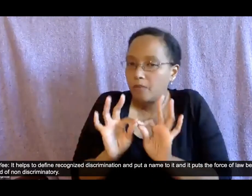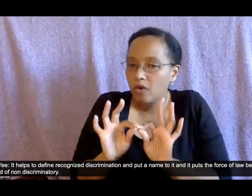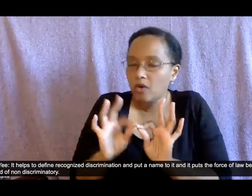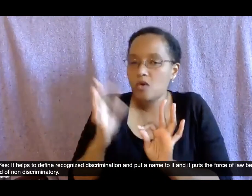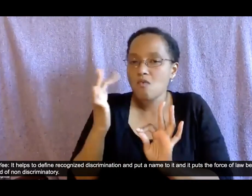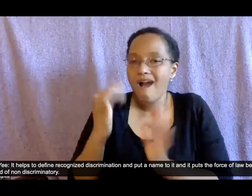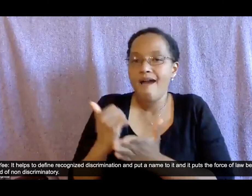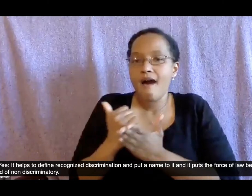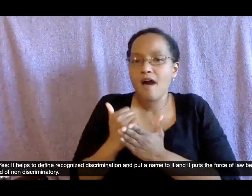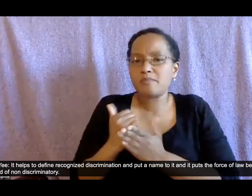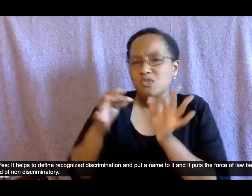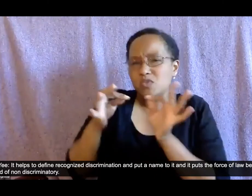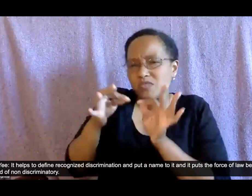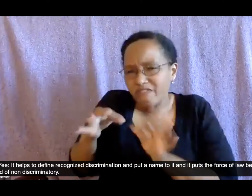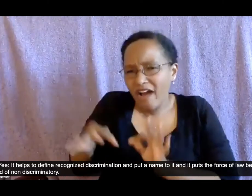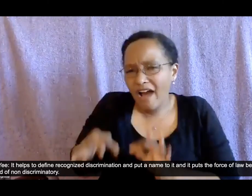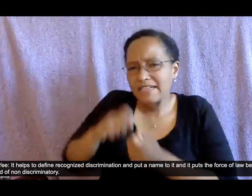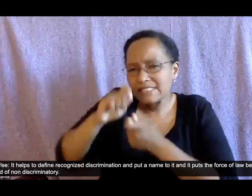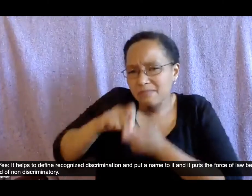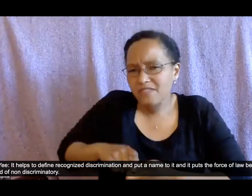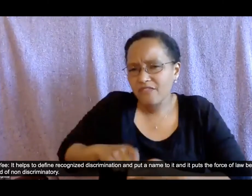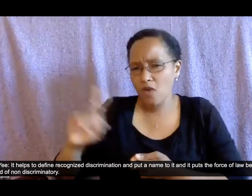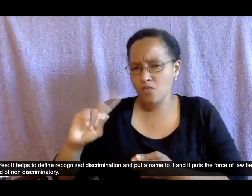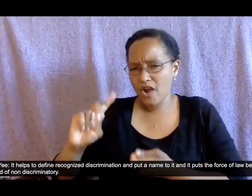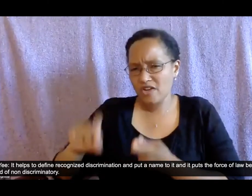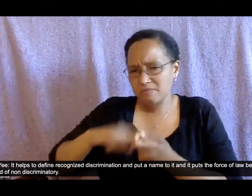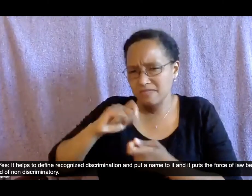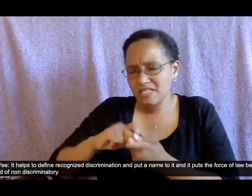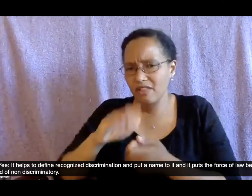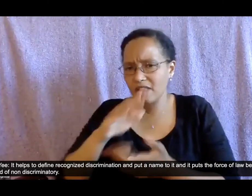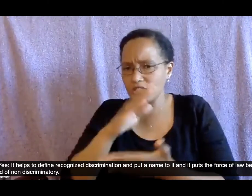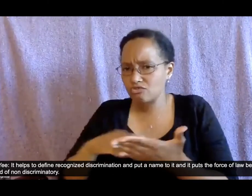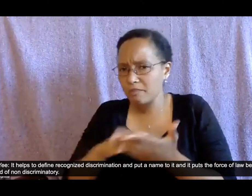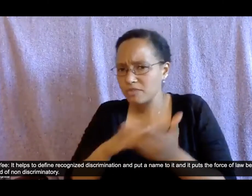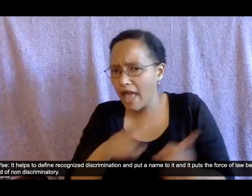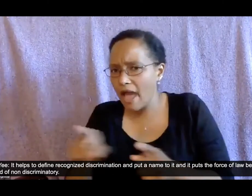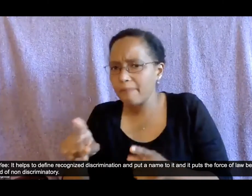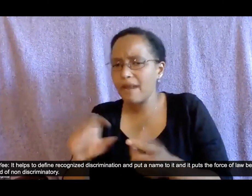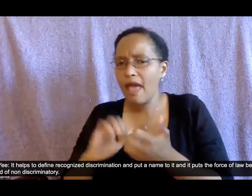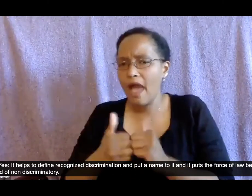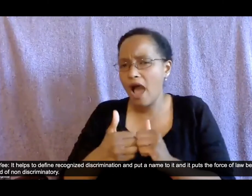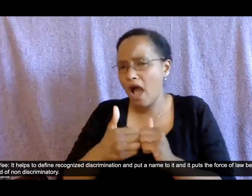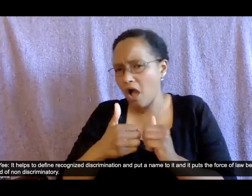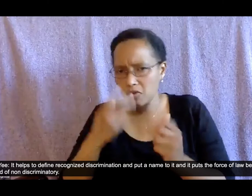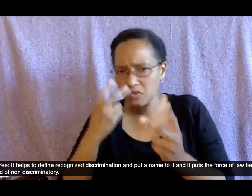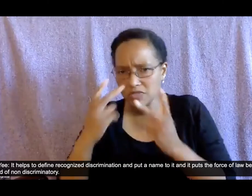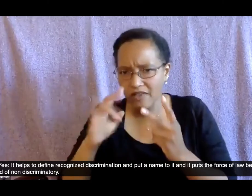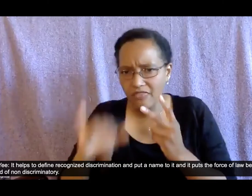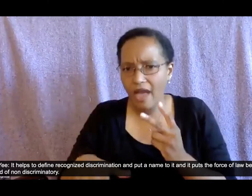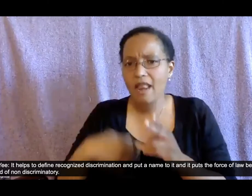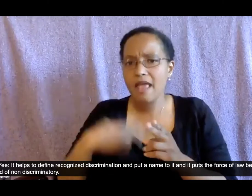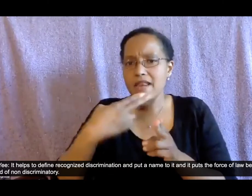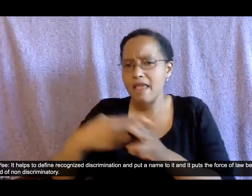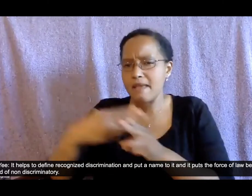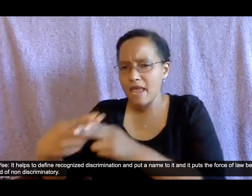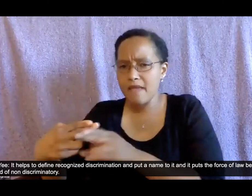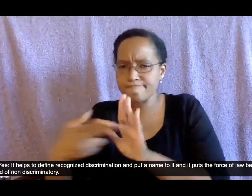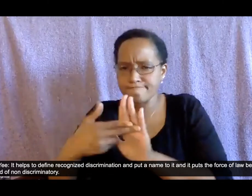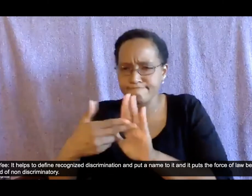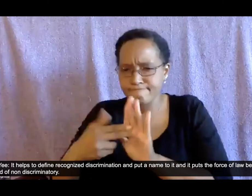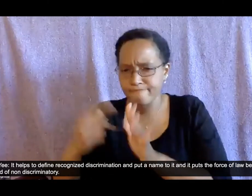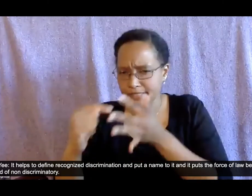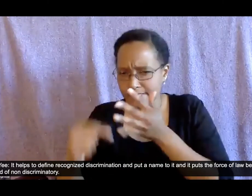recognized discrimination it puts a name to it and it puts the force of law behind our ideals of the